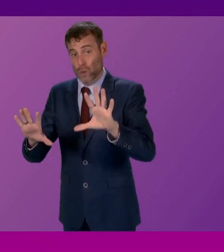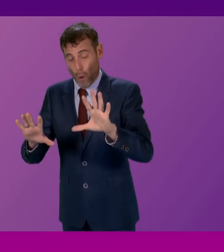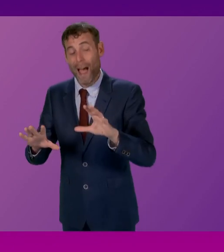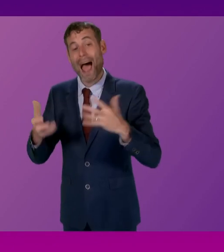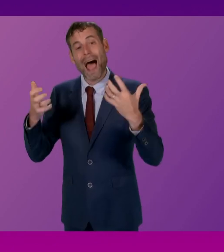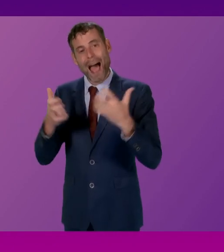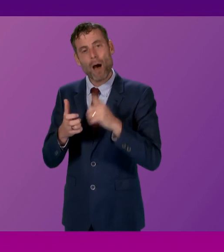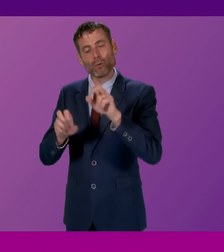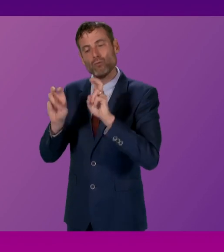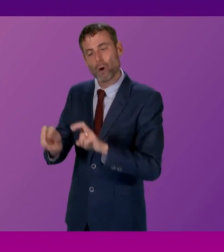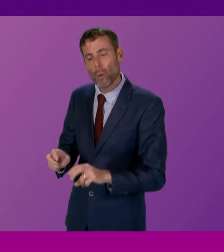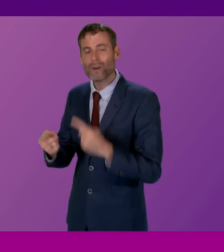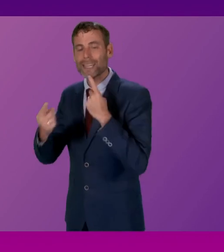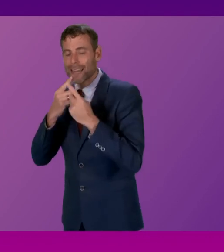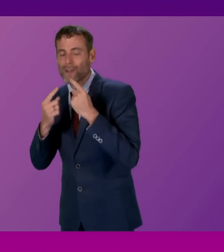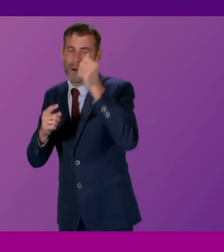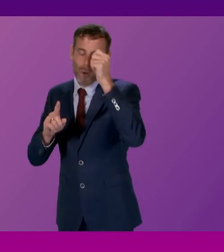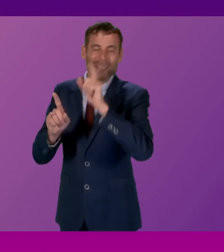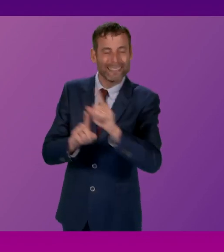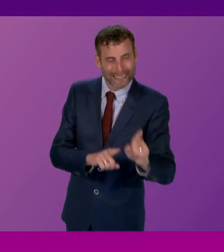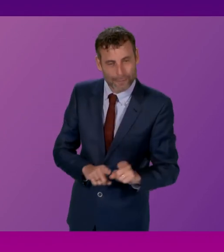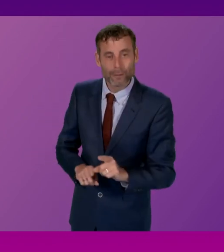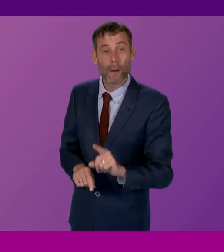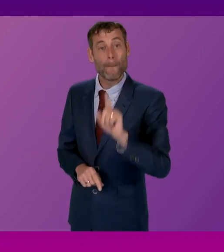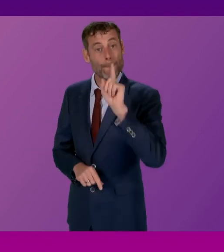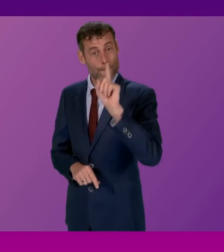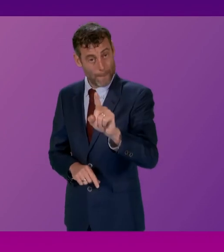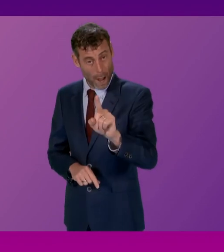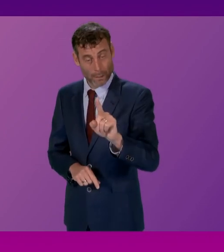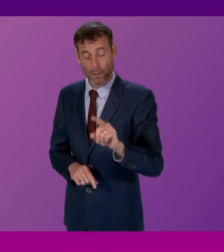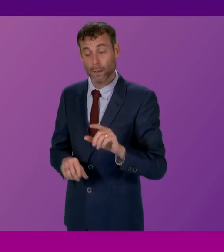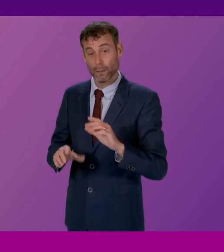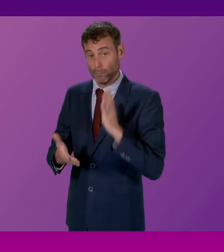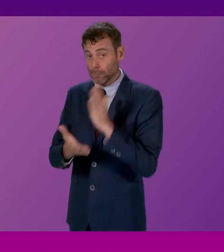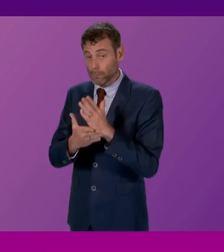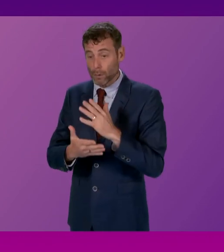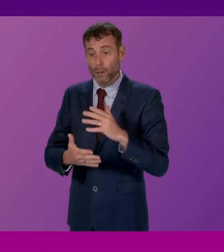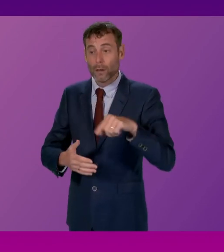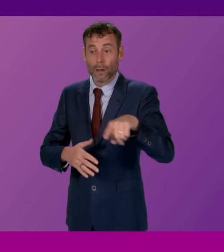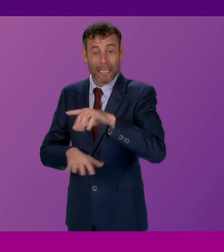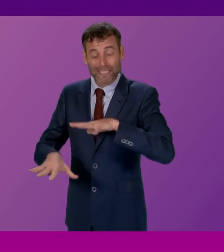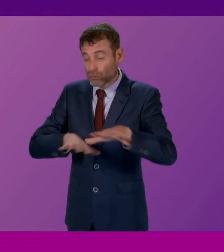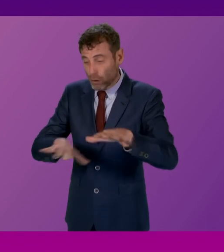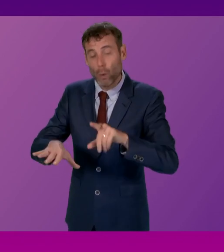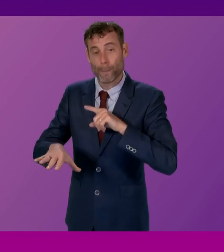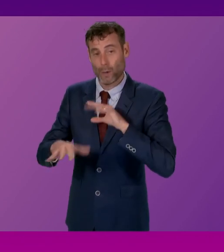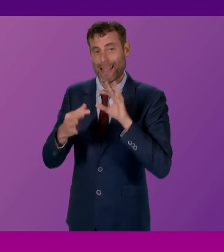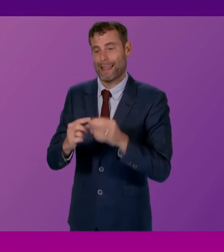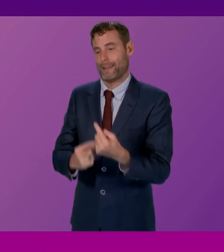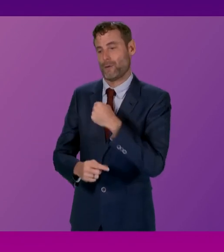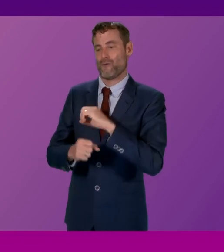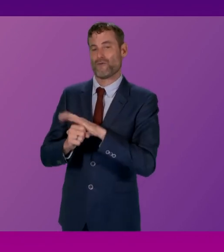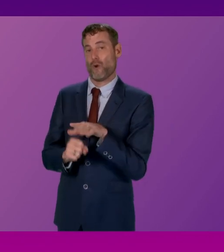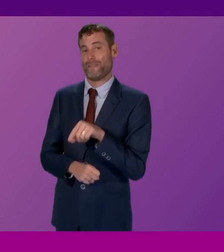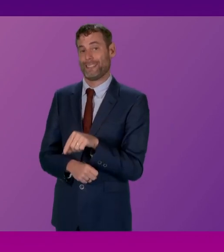ways that those figures are measured, that the global pandemic has impacted health services right across the UK, we